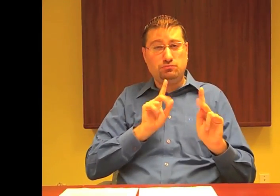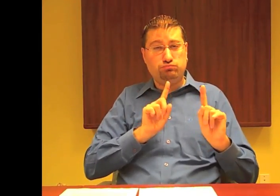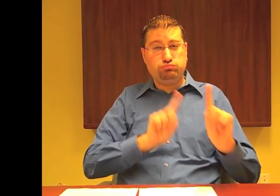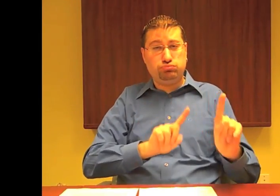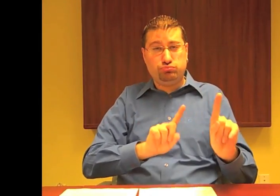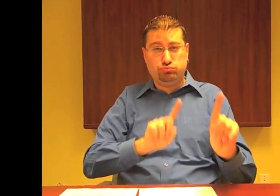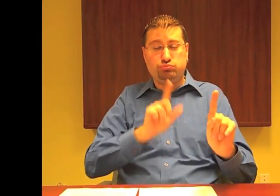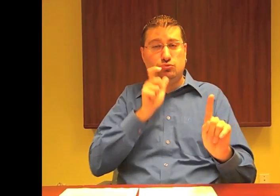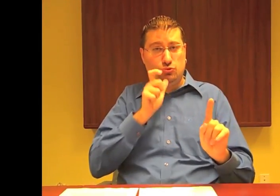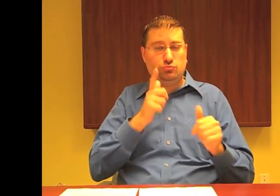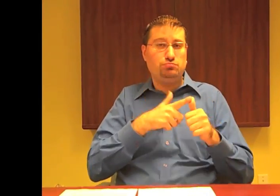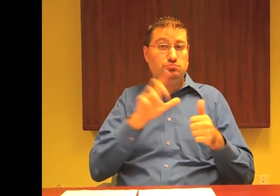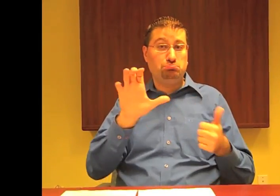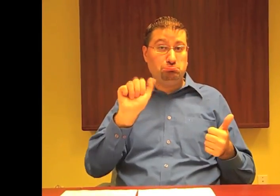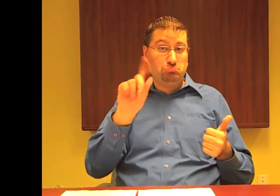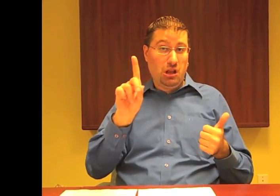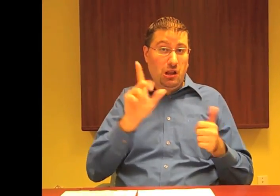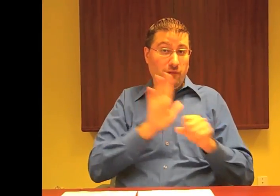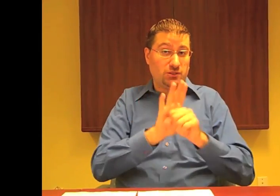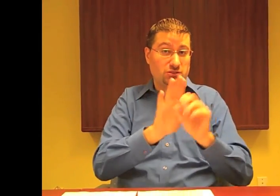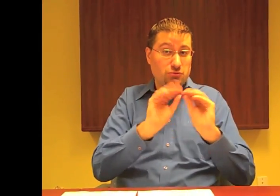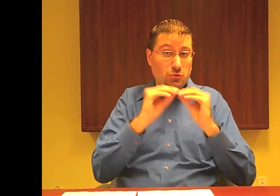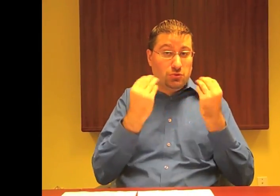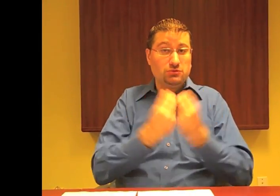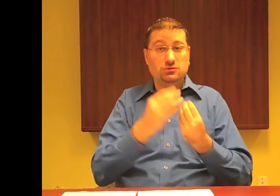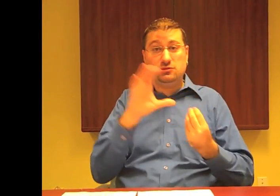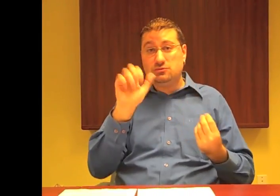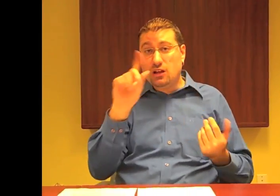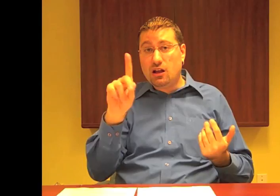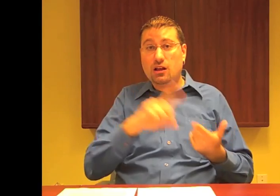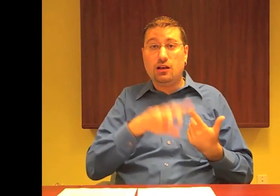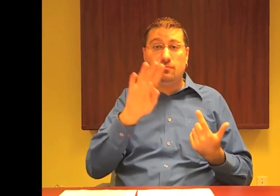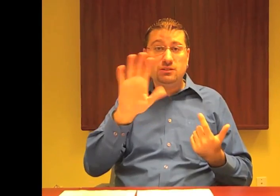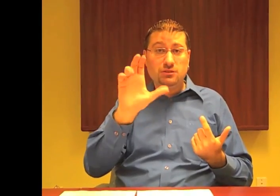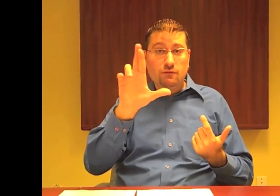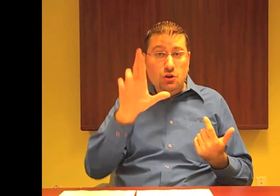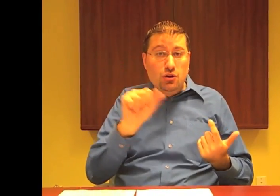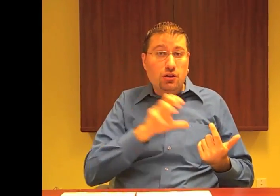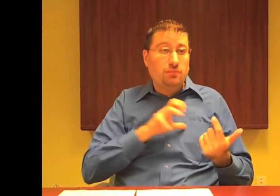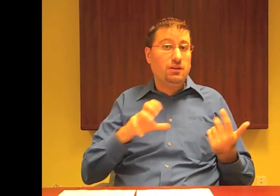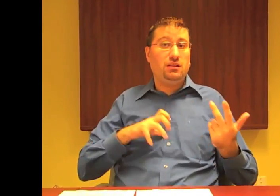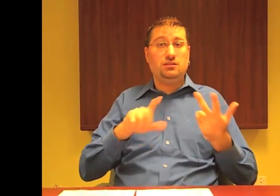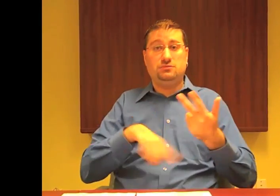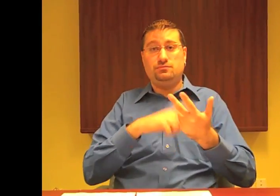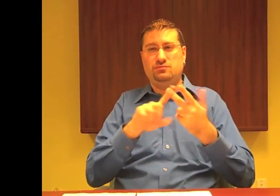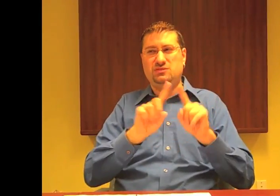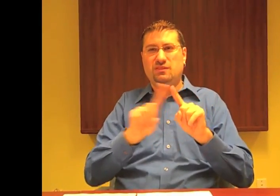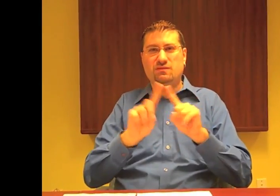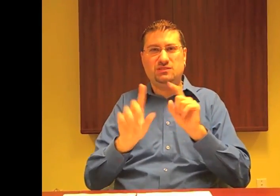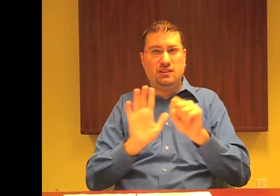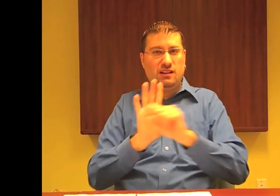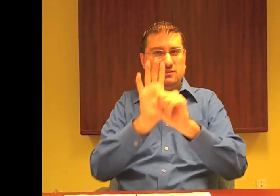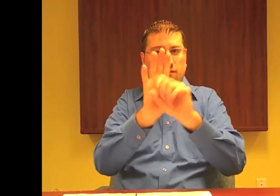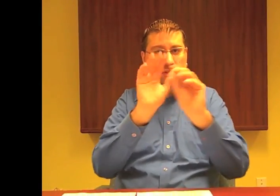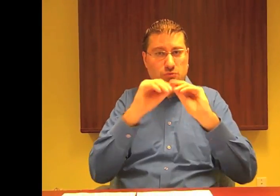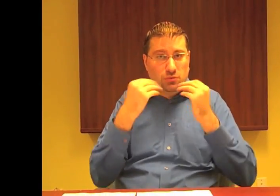be CAD advocates, the BCVRS committee, various advocacy